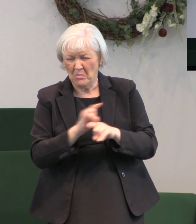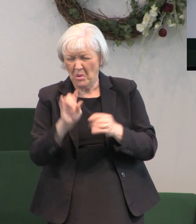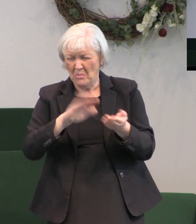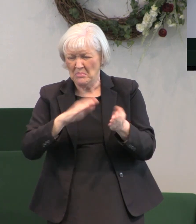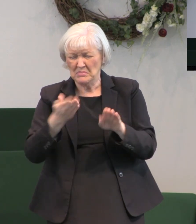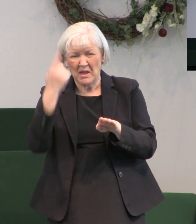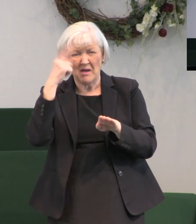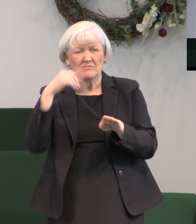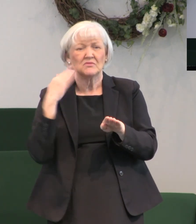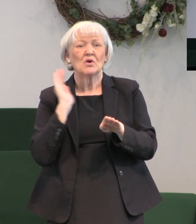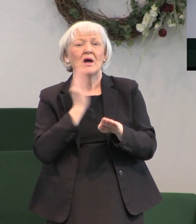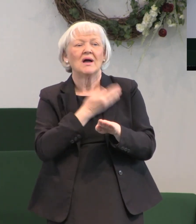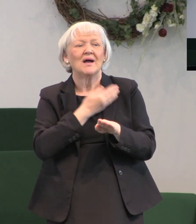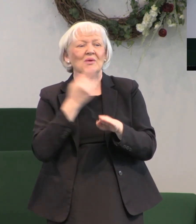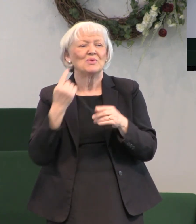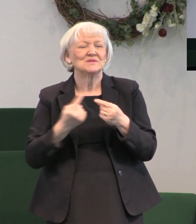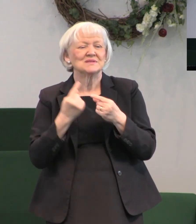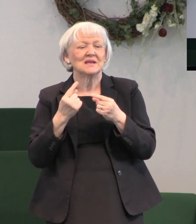back to heaven